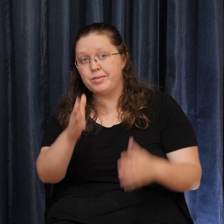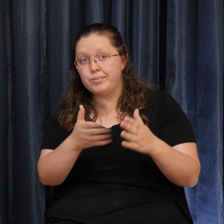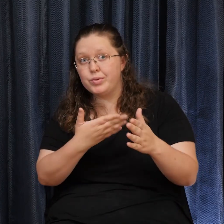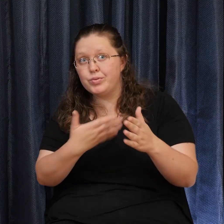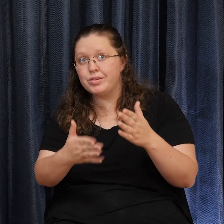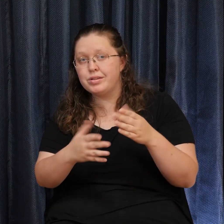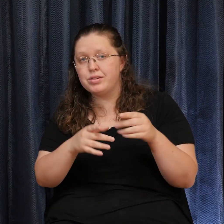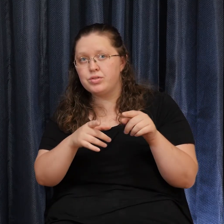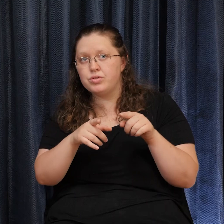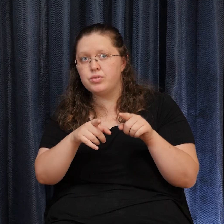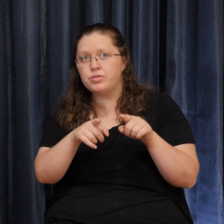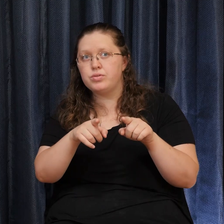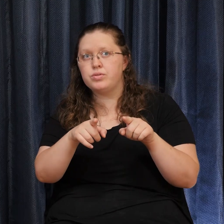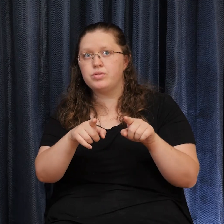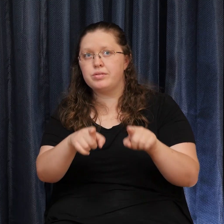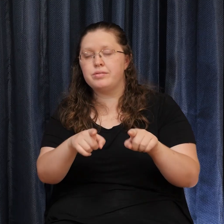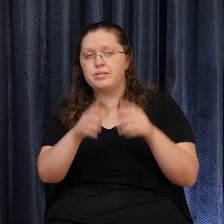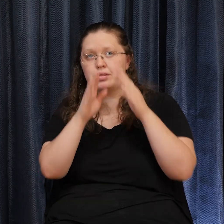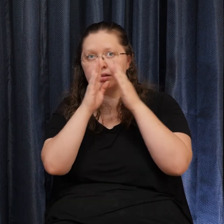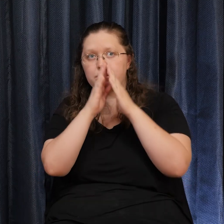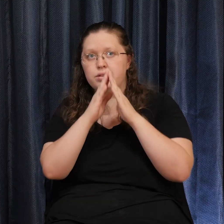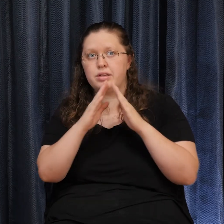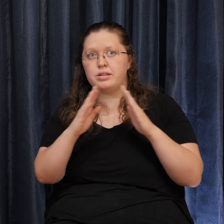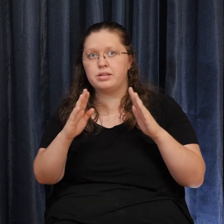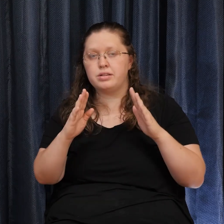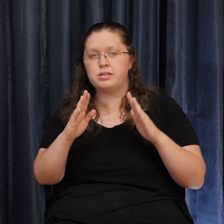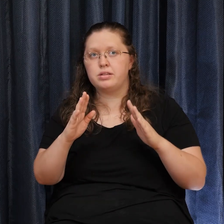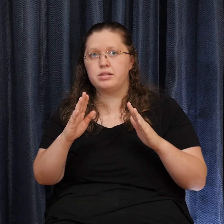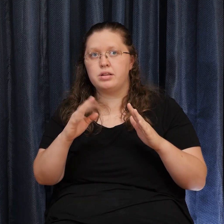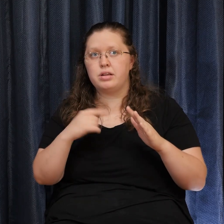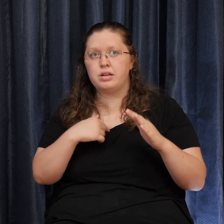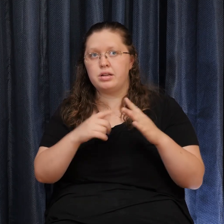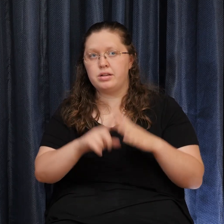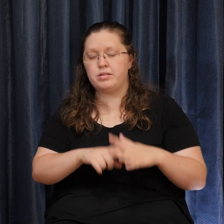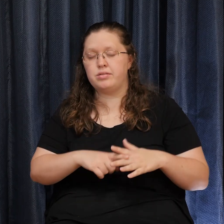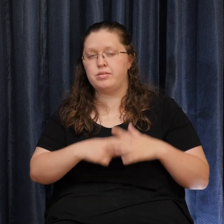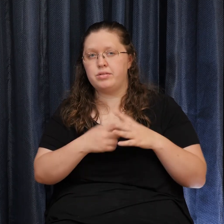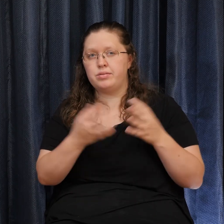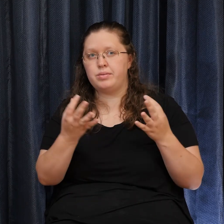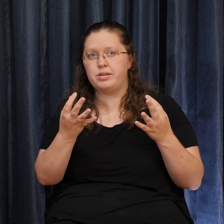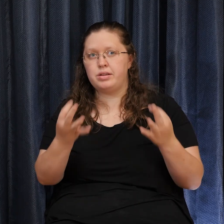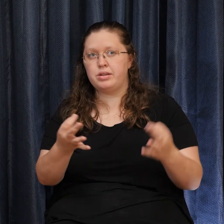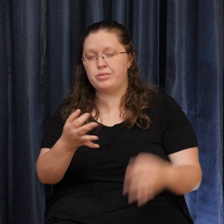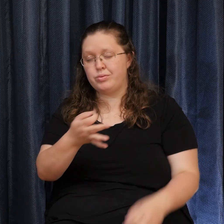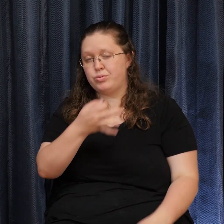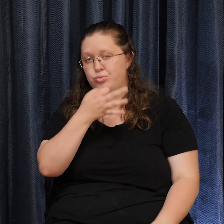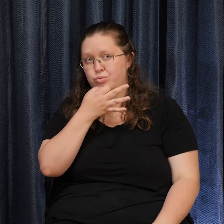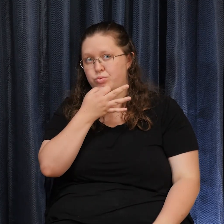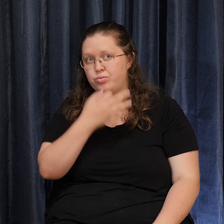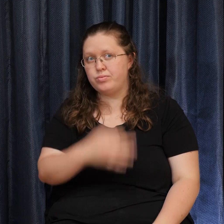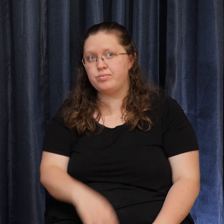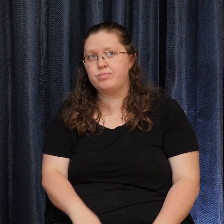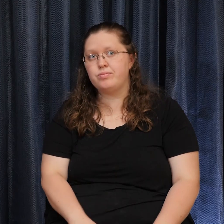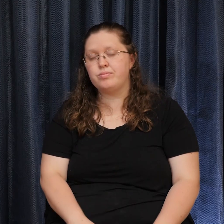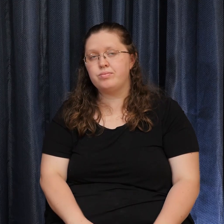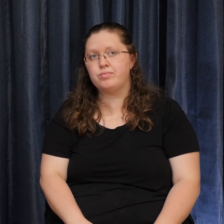silence As you will As I begin the meditation In a moment But I want to ask you If you will To